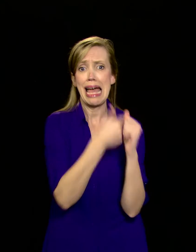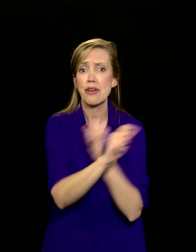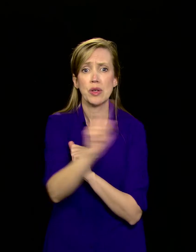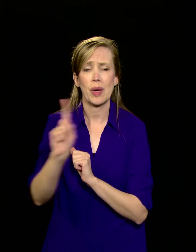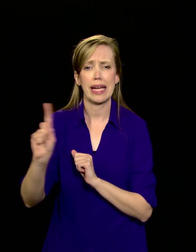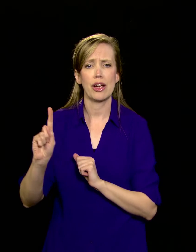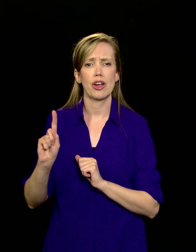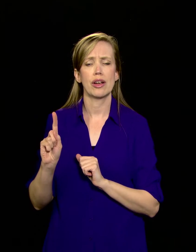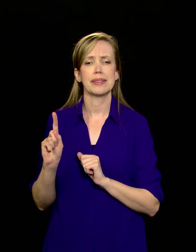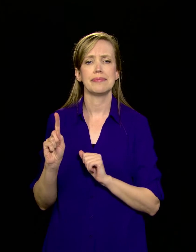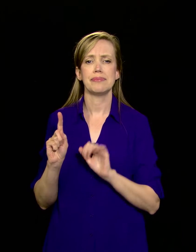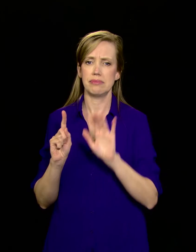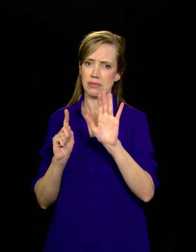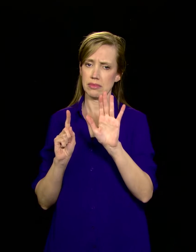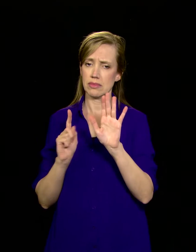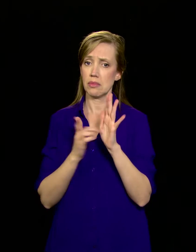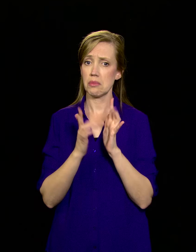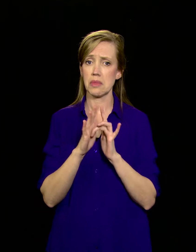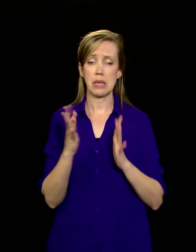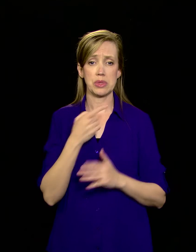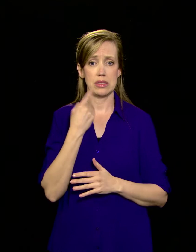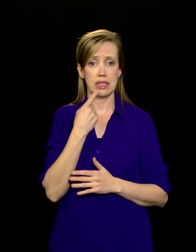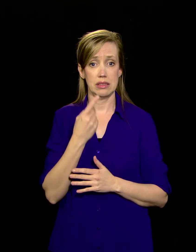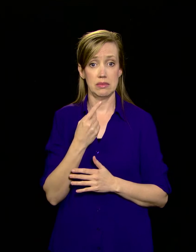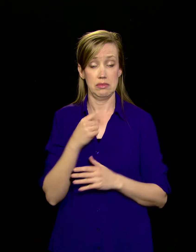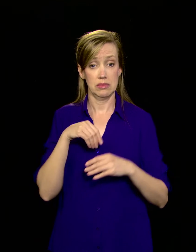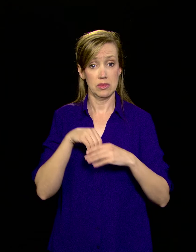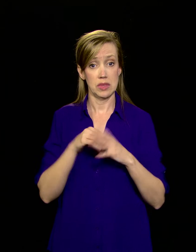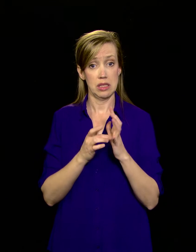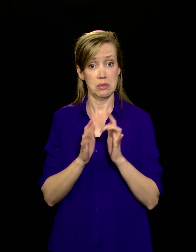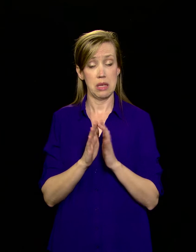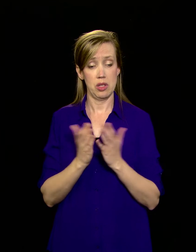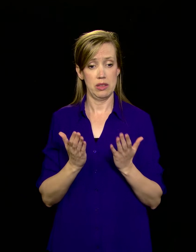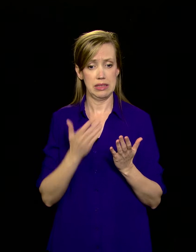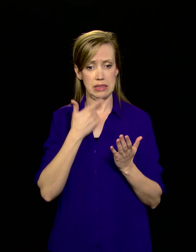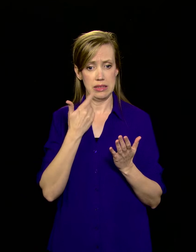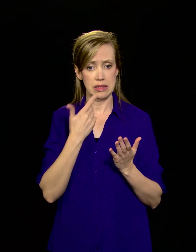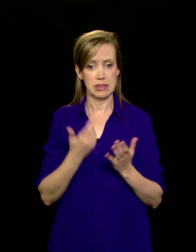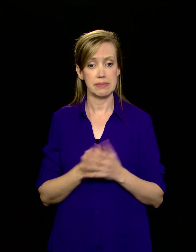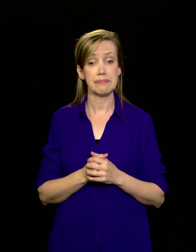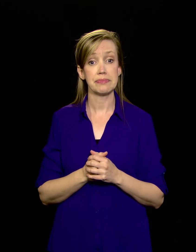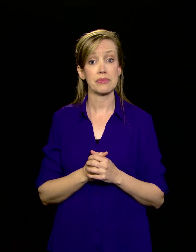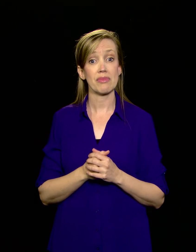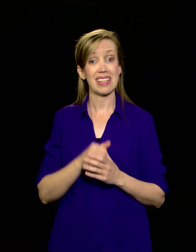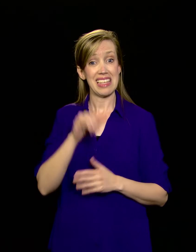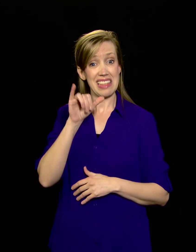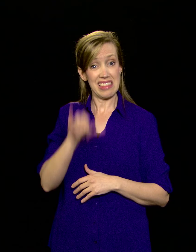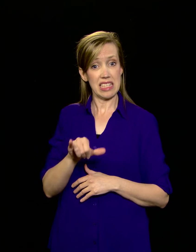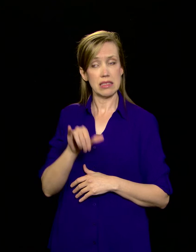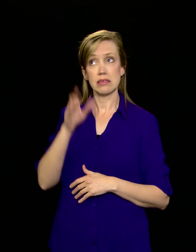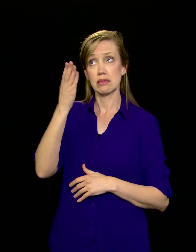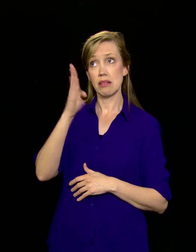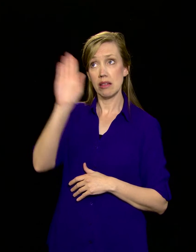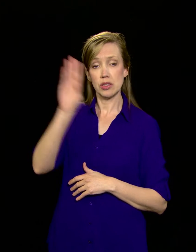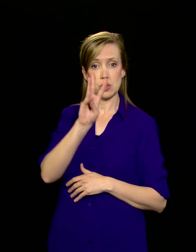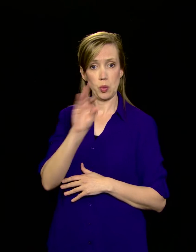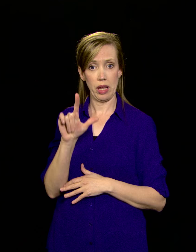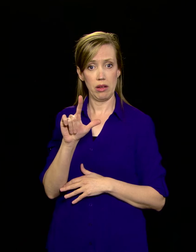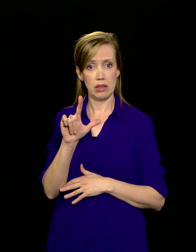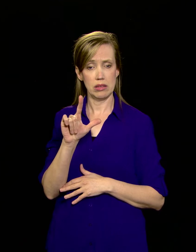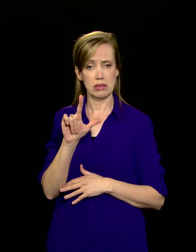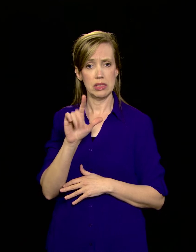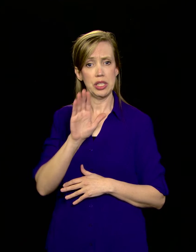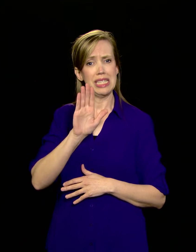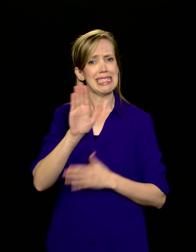ways? The Bible has always said this, 1 Thessalonians 4, verses 3 and 4, For this is the will of God,